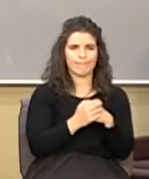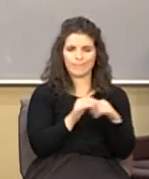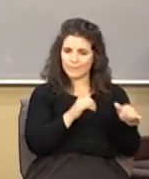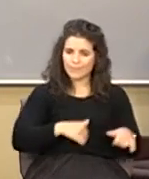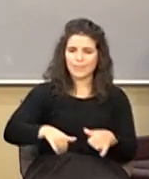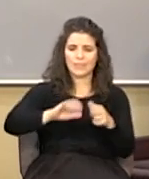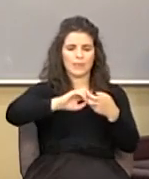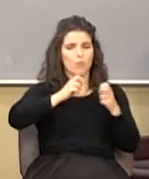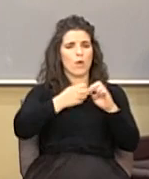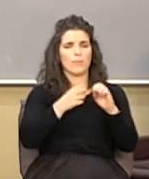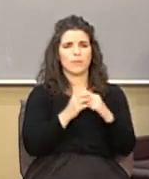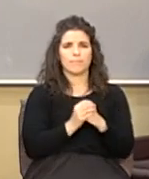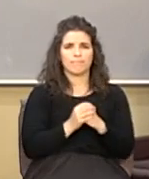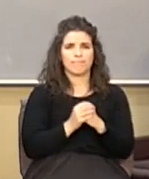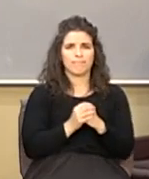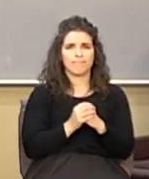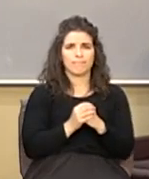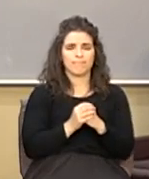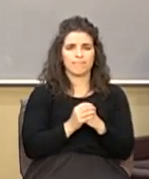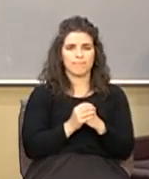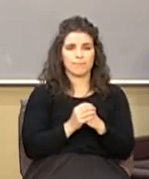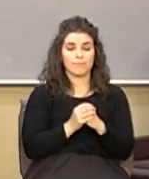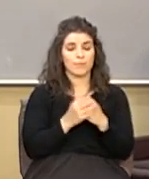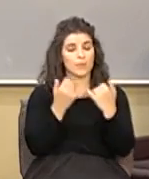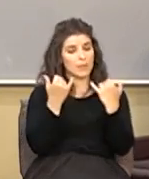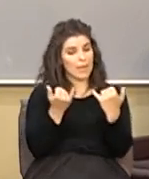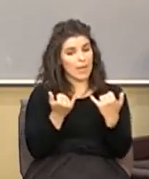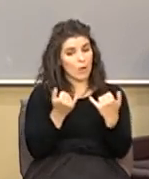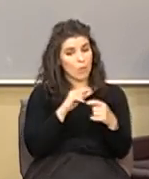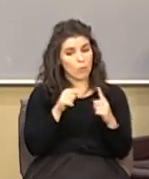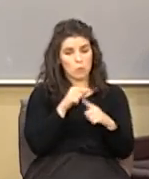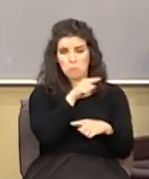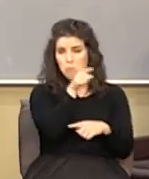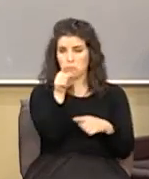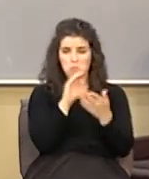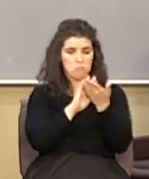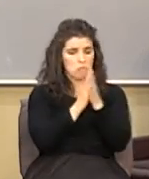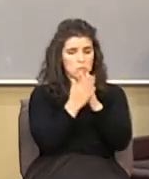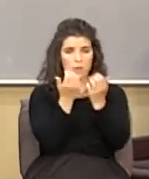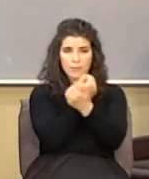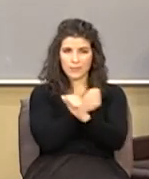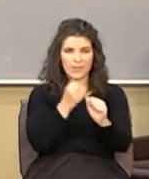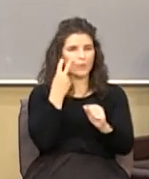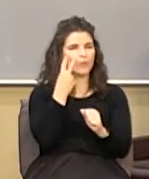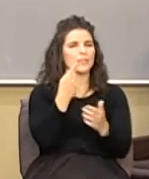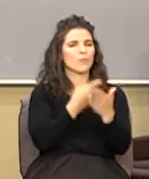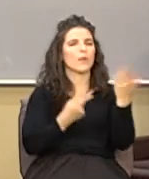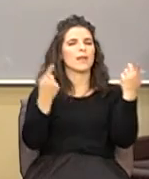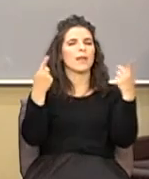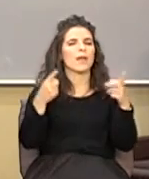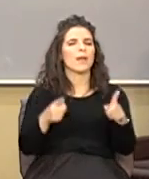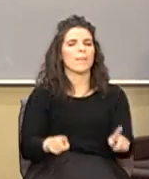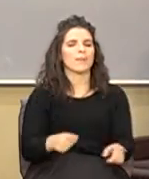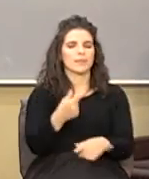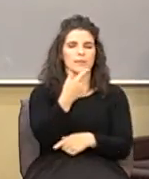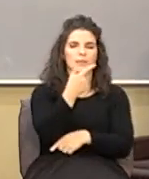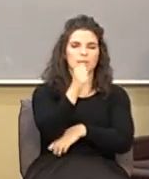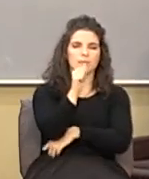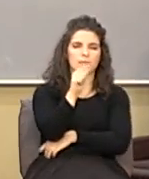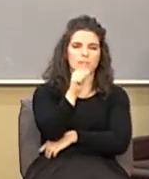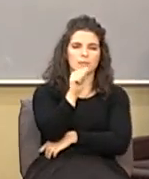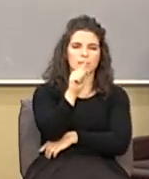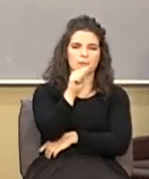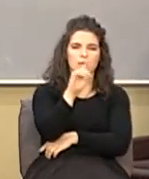same problem now when you get saved look at what happens to you get Galatians chapter